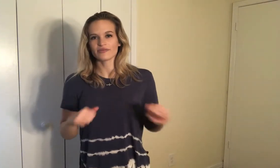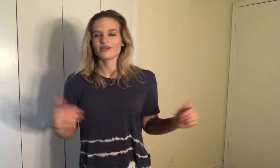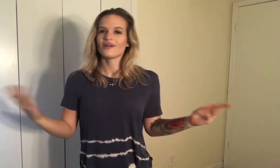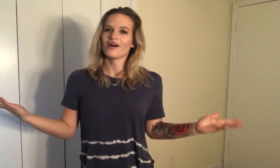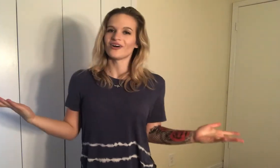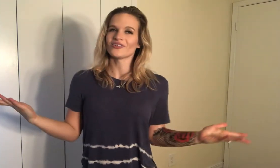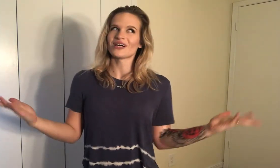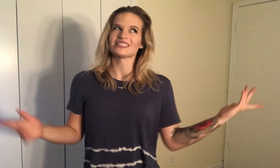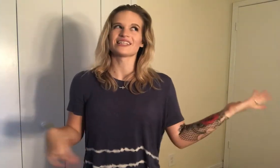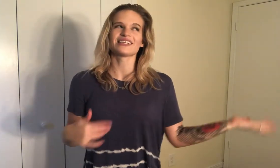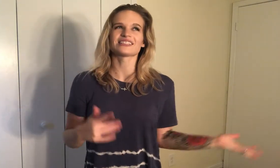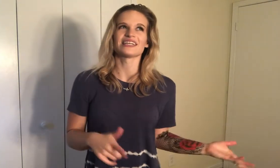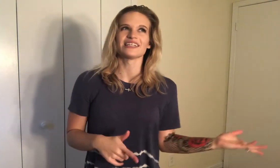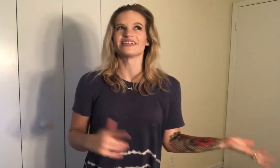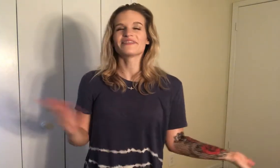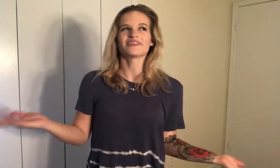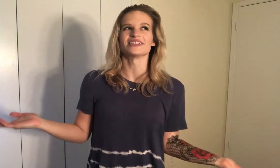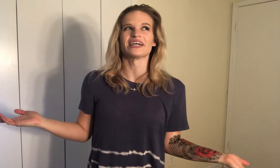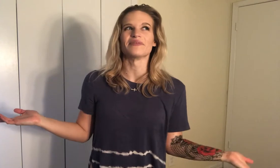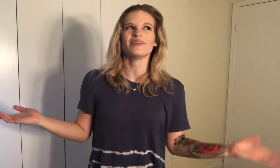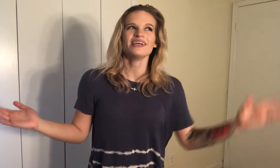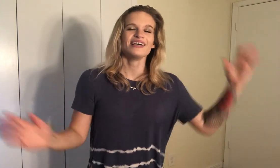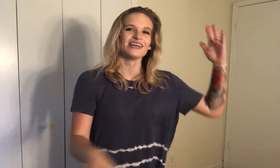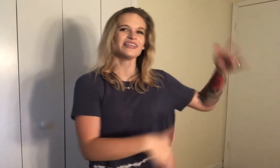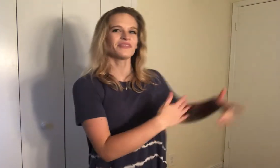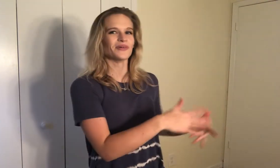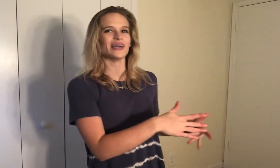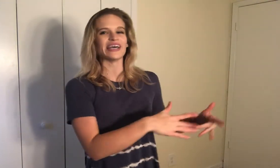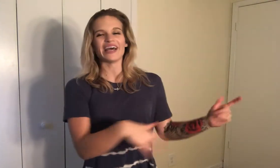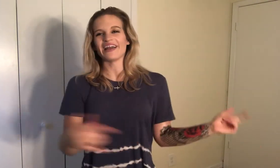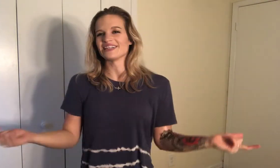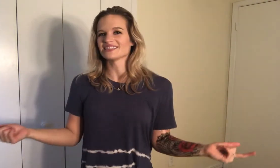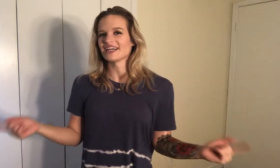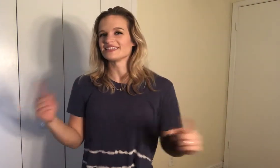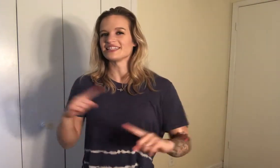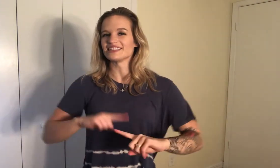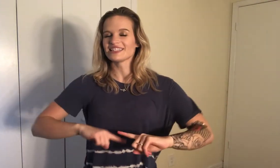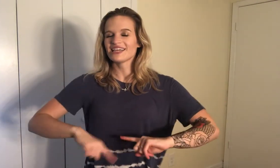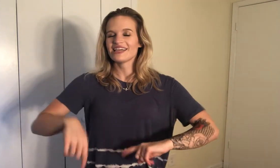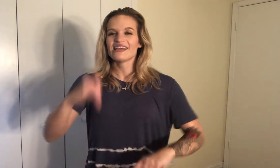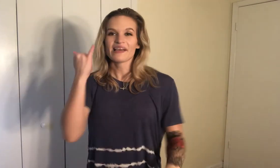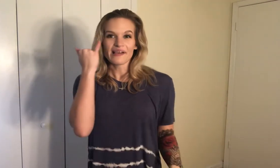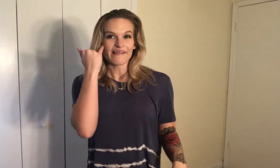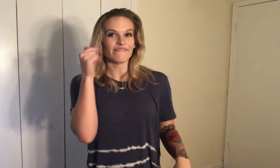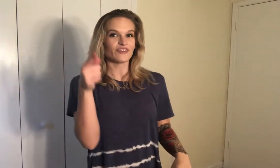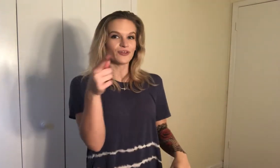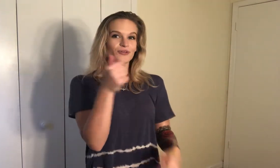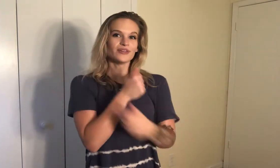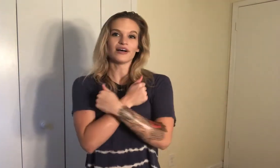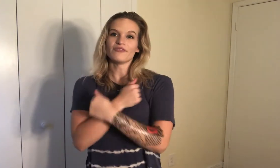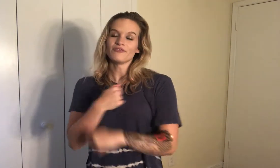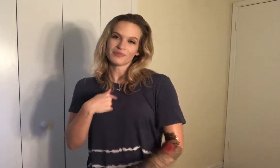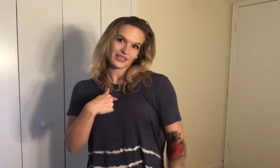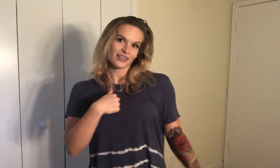otherwise I think I signed it a different time a different way and I signed it if you love me